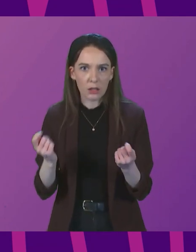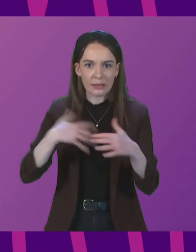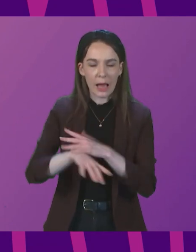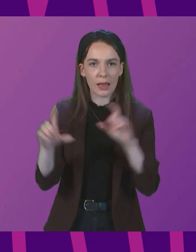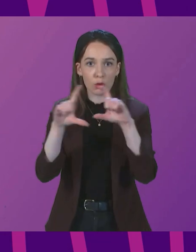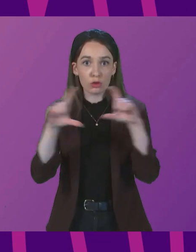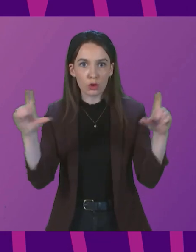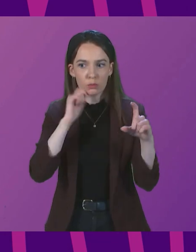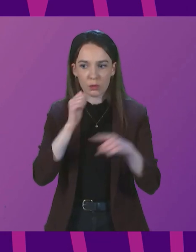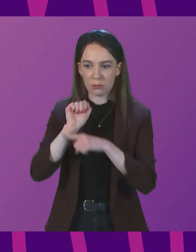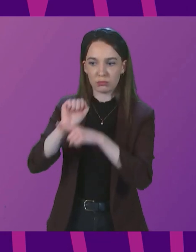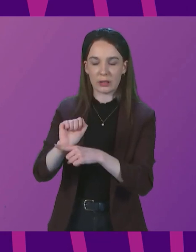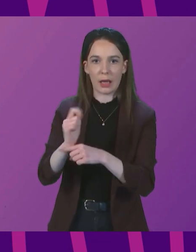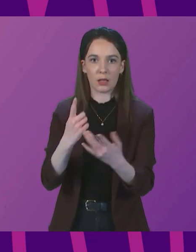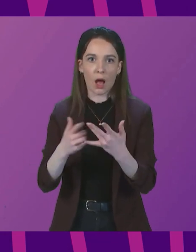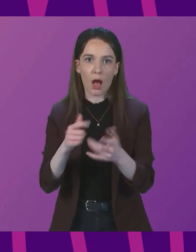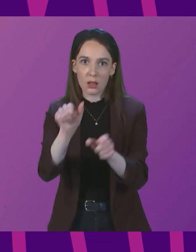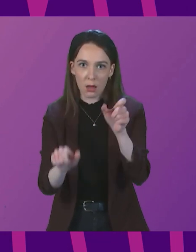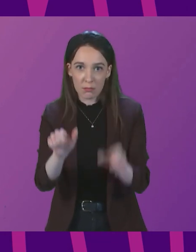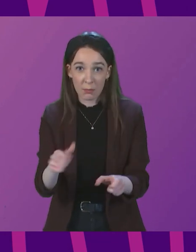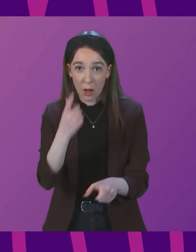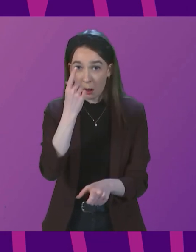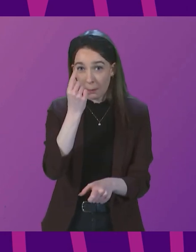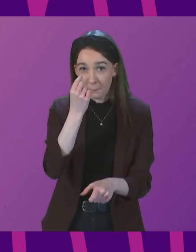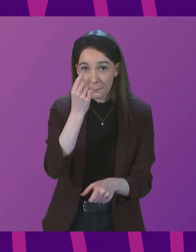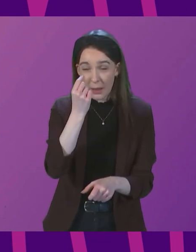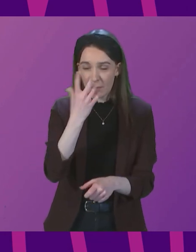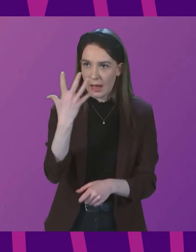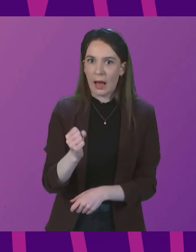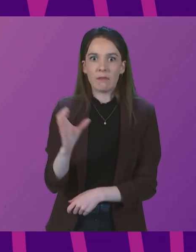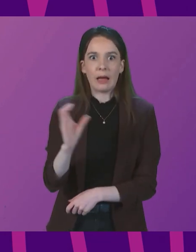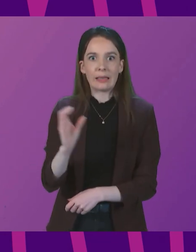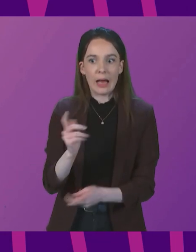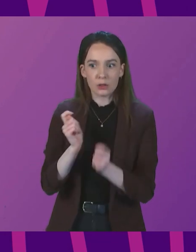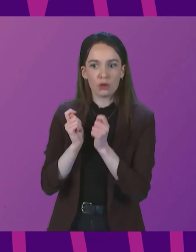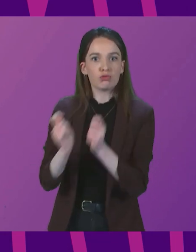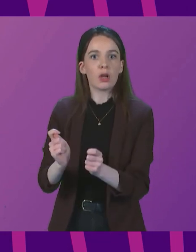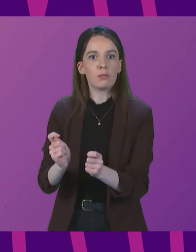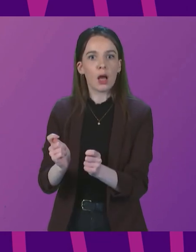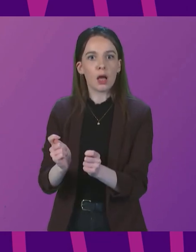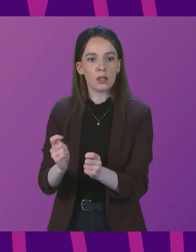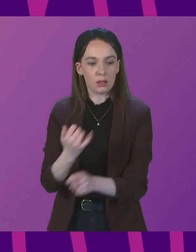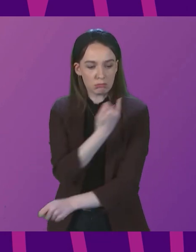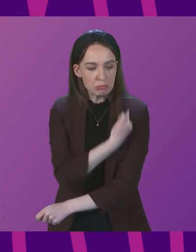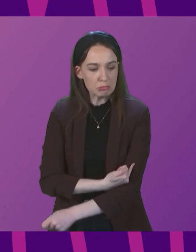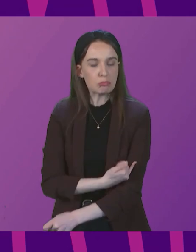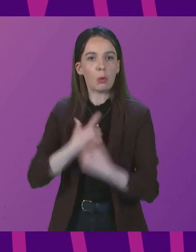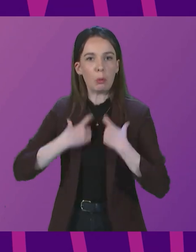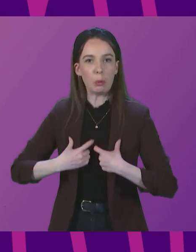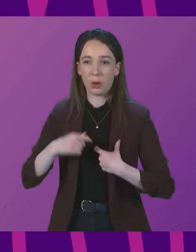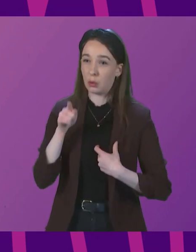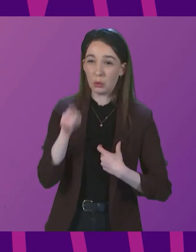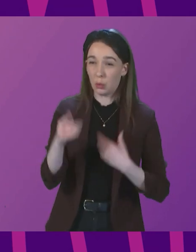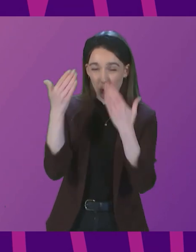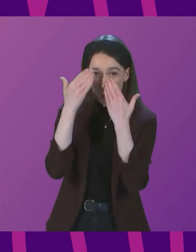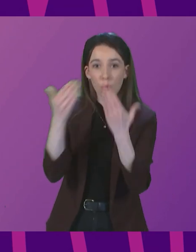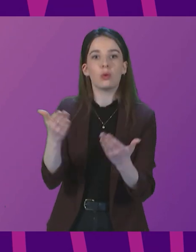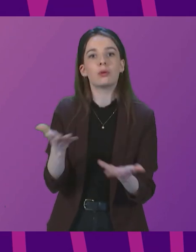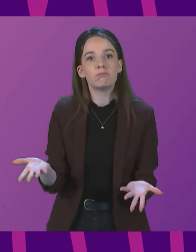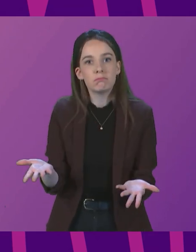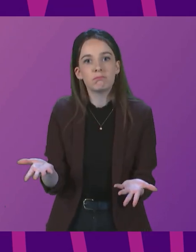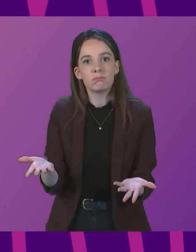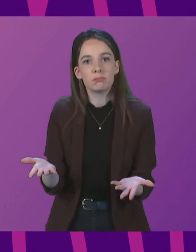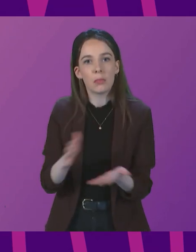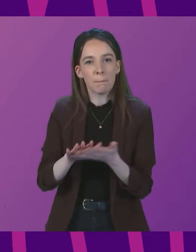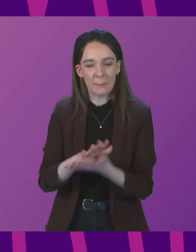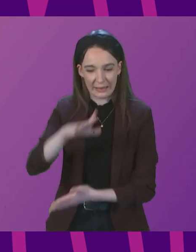supermarket, who may be undergoing, for example, cancer treatment, is immune deficient? You don't know that, and they need